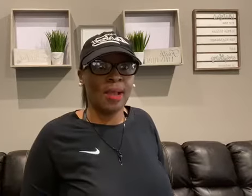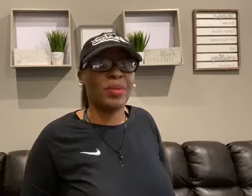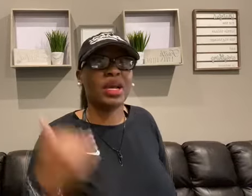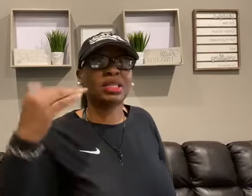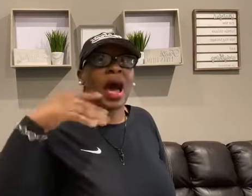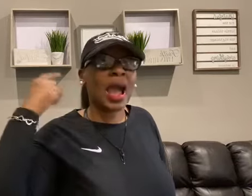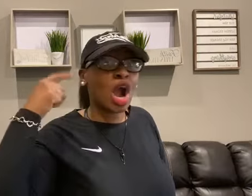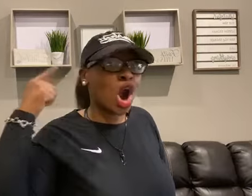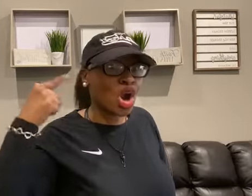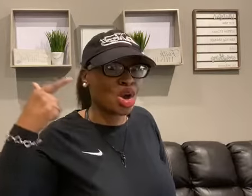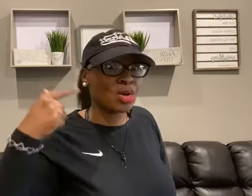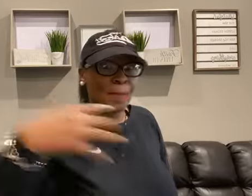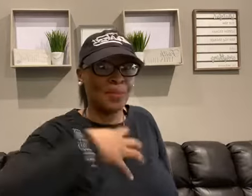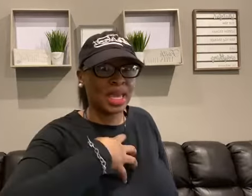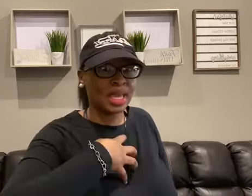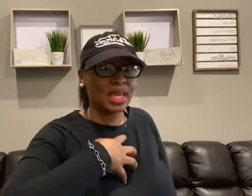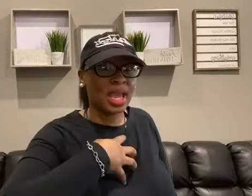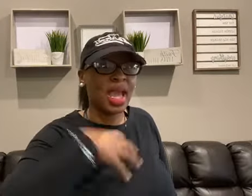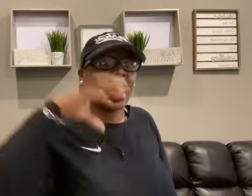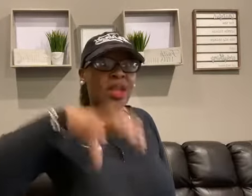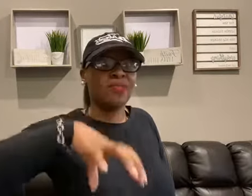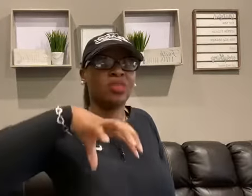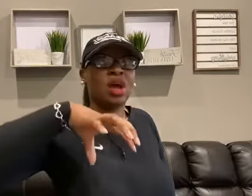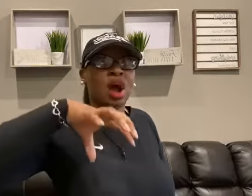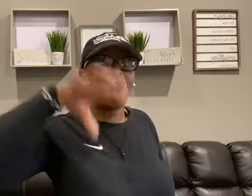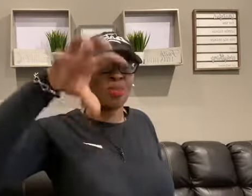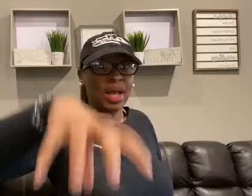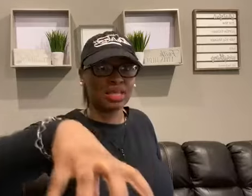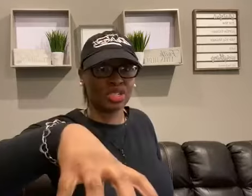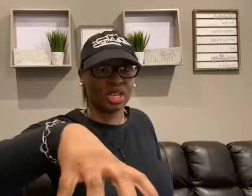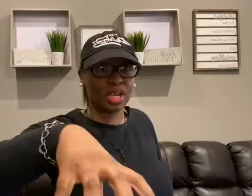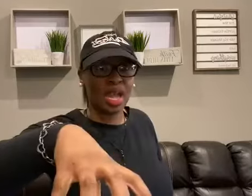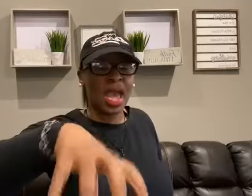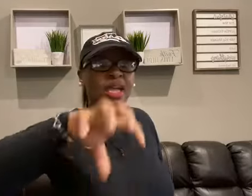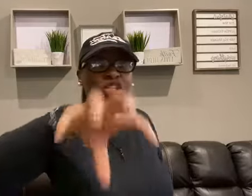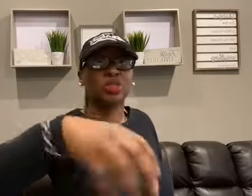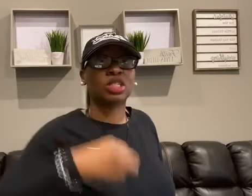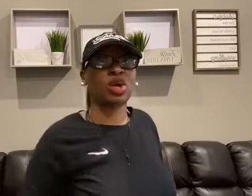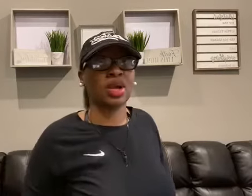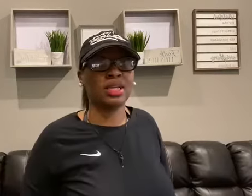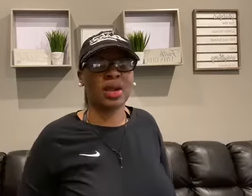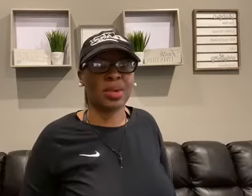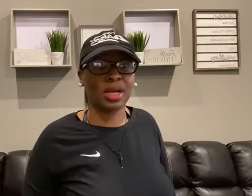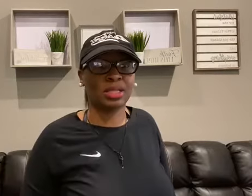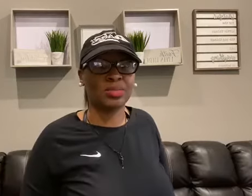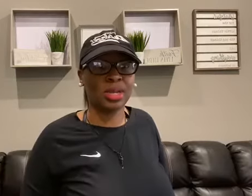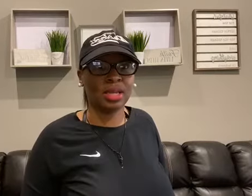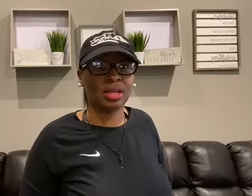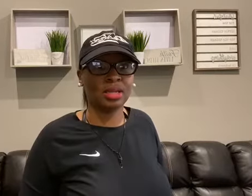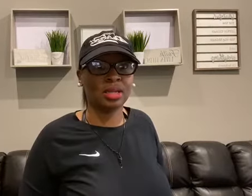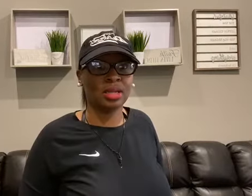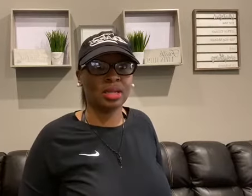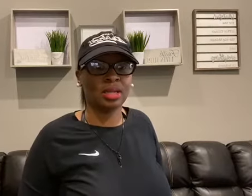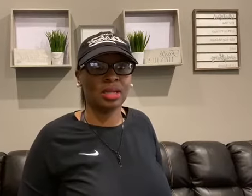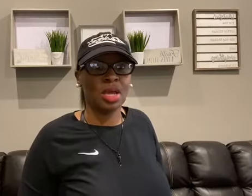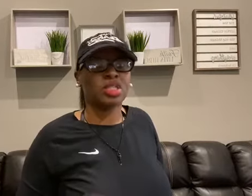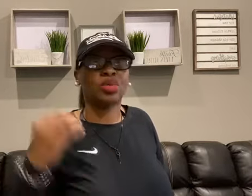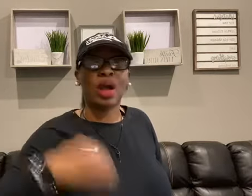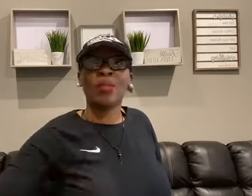Because I heard me in her messaging and she was talking directly to me. So now